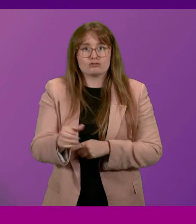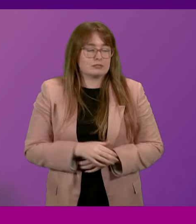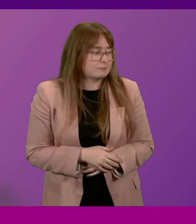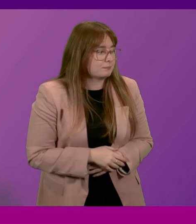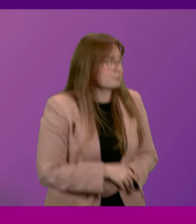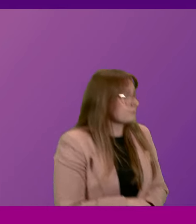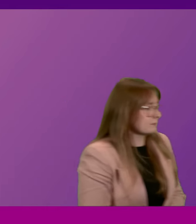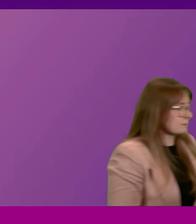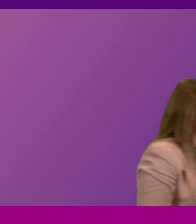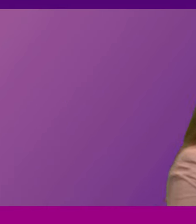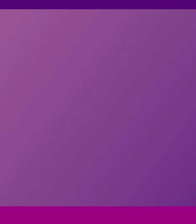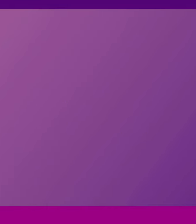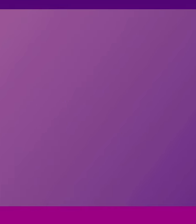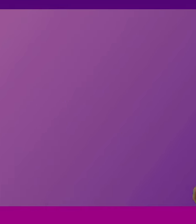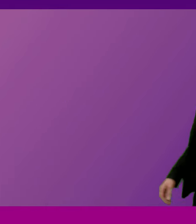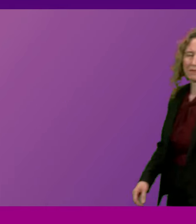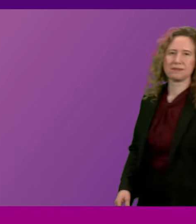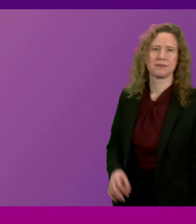number three, Lorna Slater.